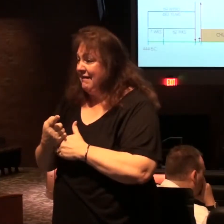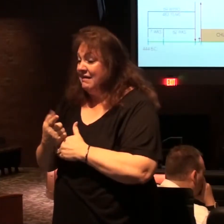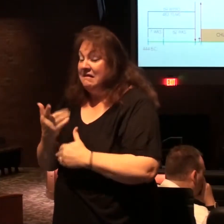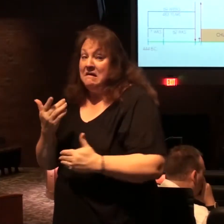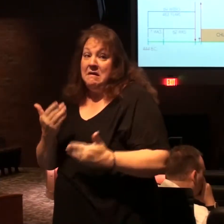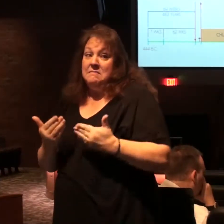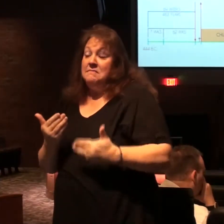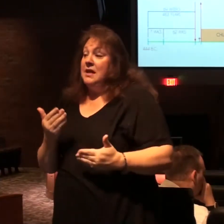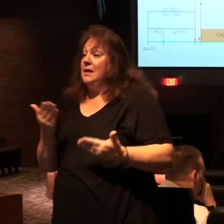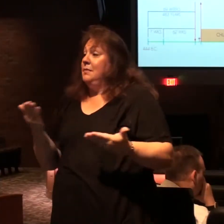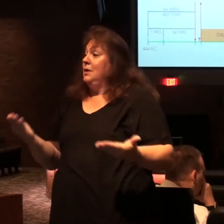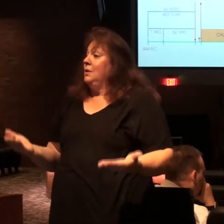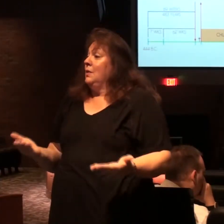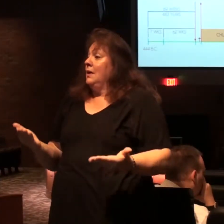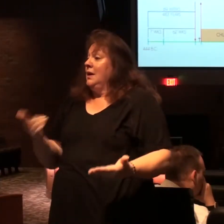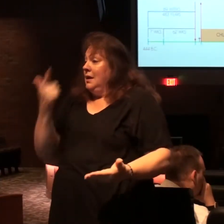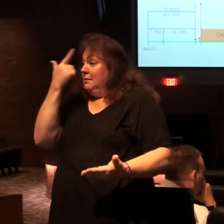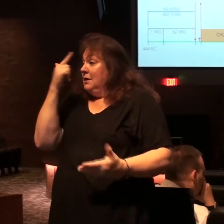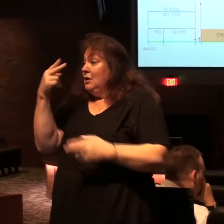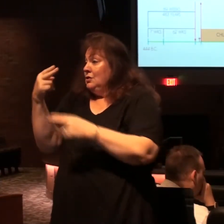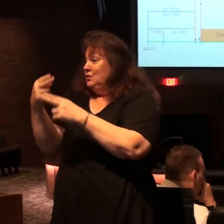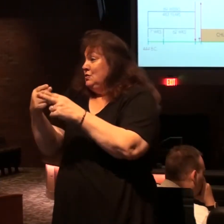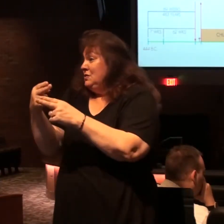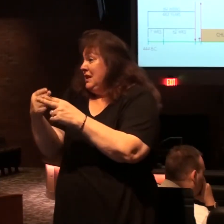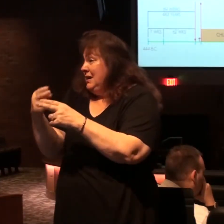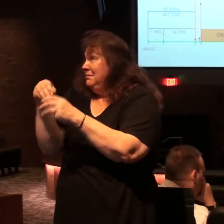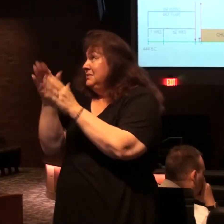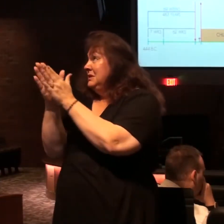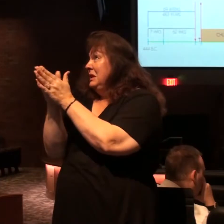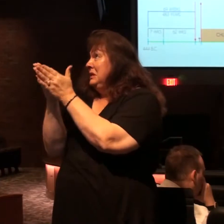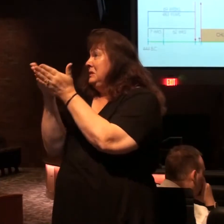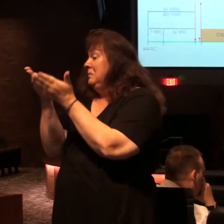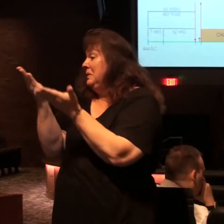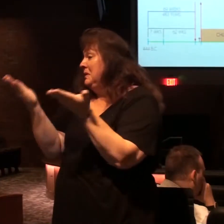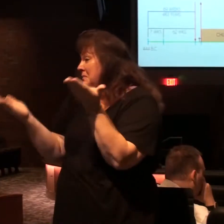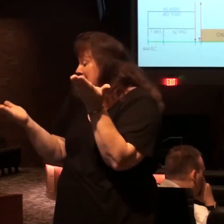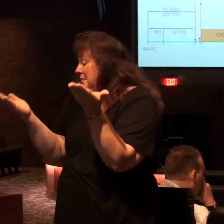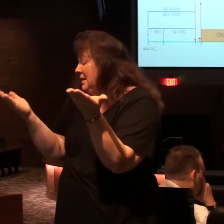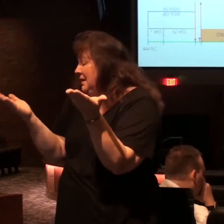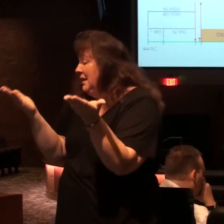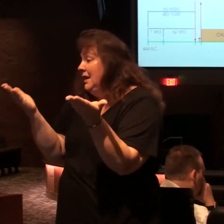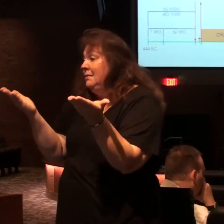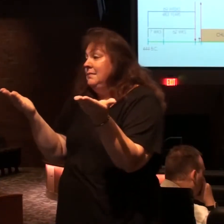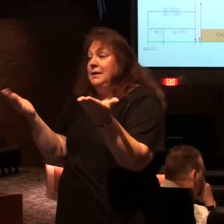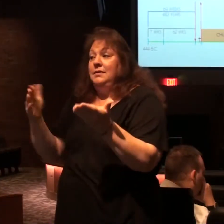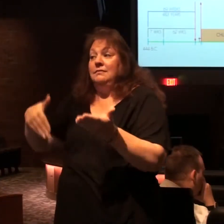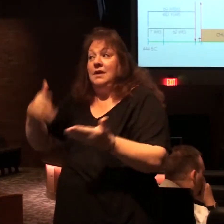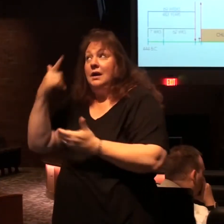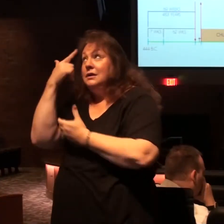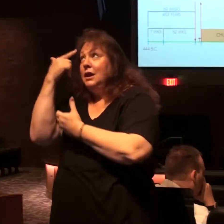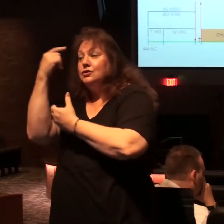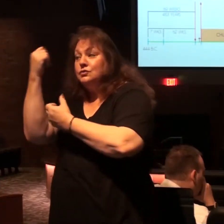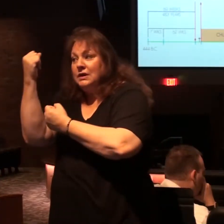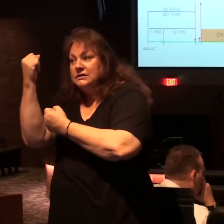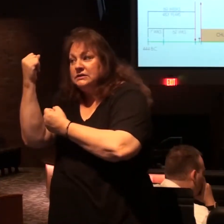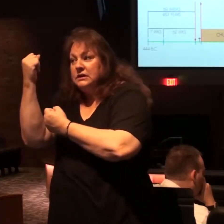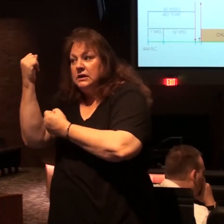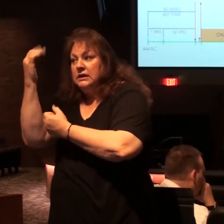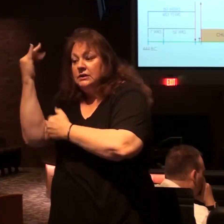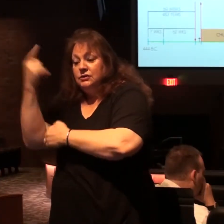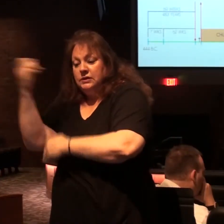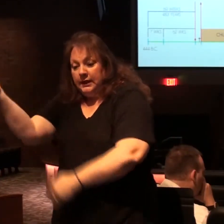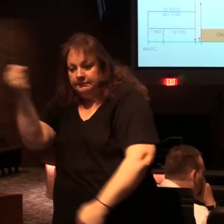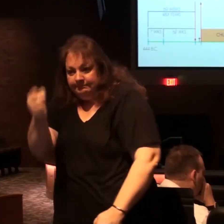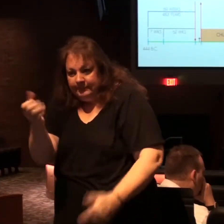perhaps you're here because your name is one of those names perhaps you haven't trusted him yet and that's why he brought you